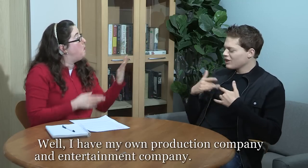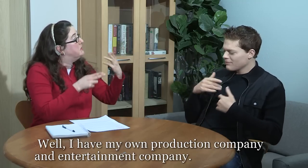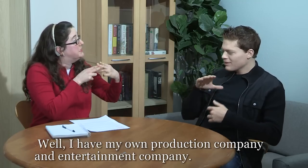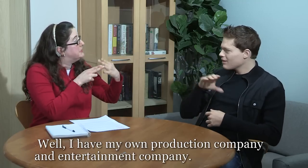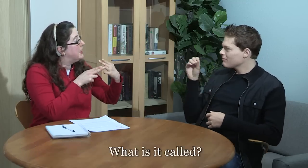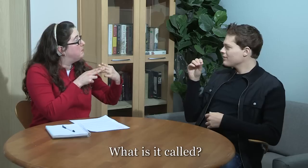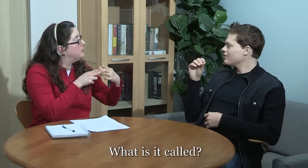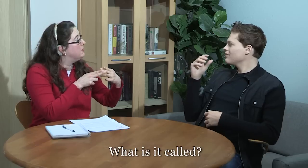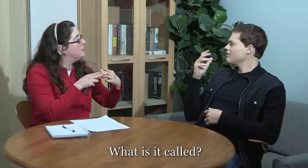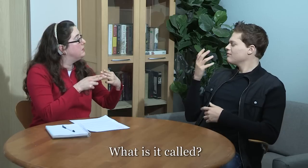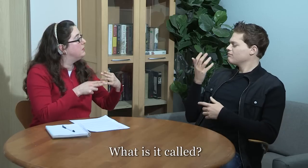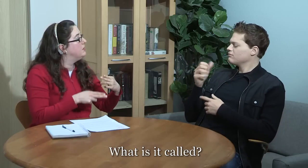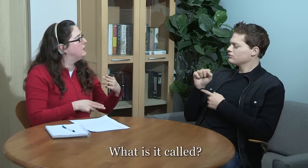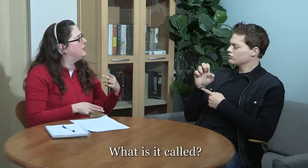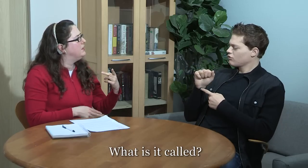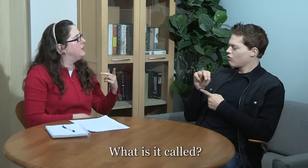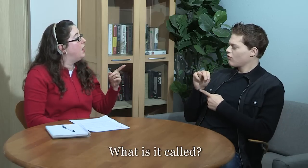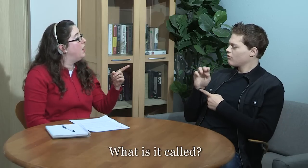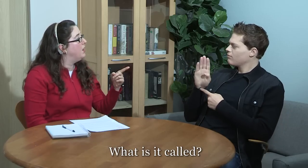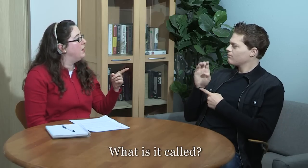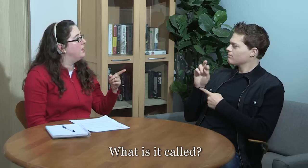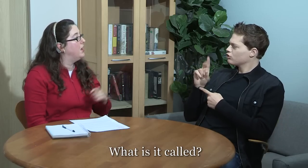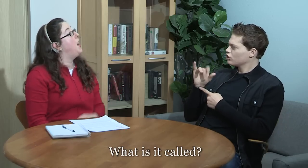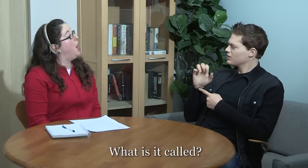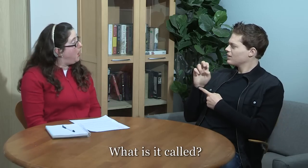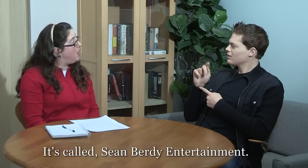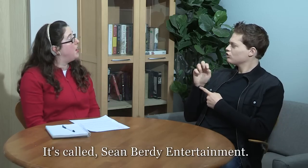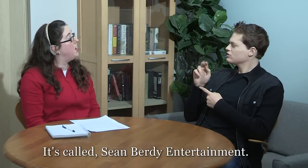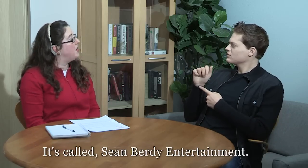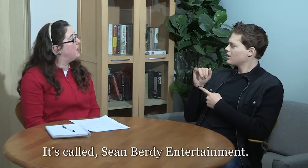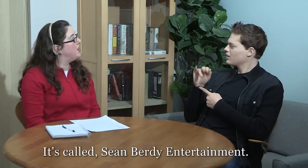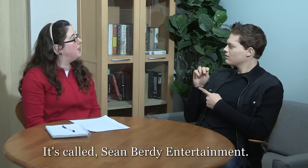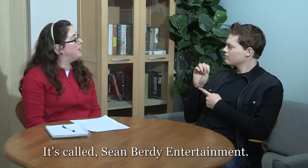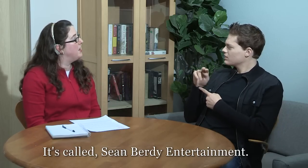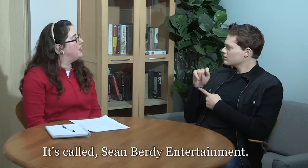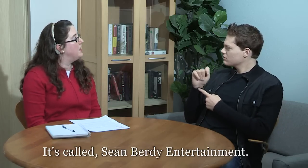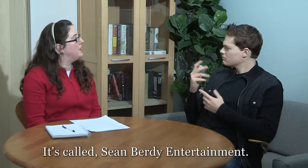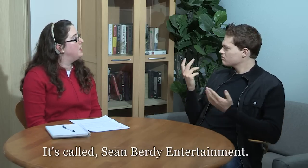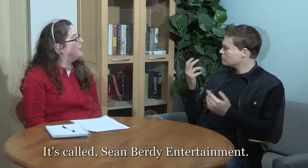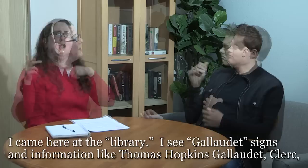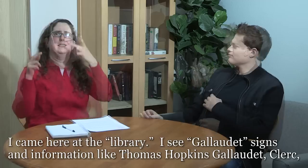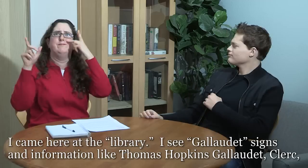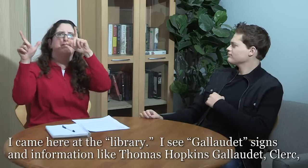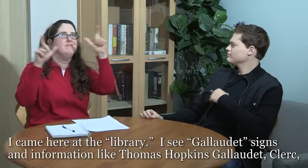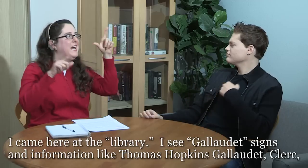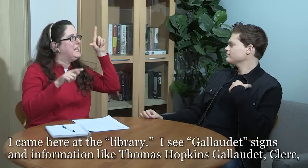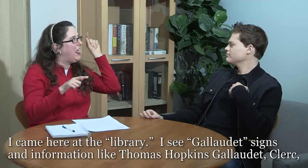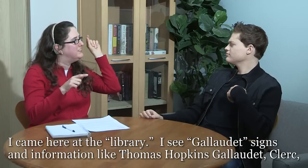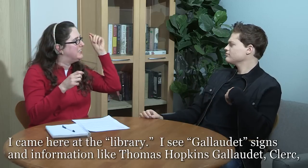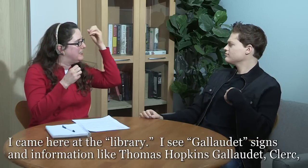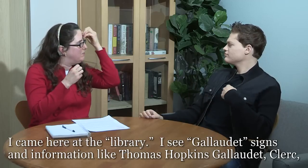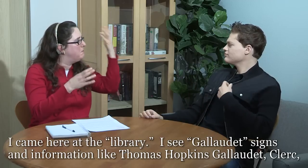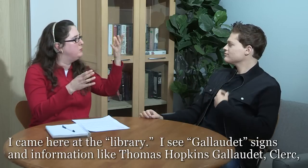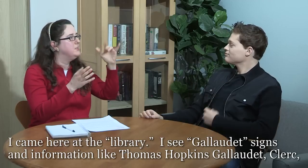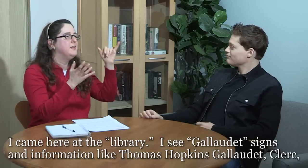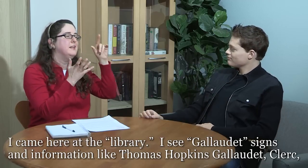and entertainment company. That is Shawn Birdie Entertainment. You know, I'm here in the library and I see